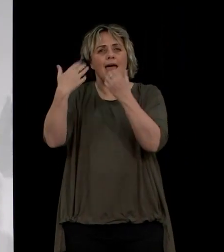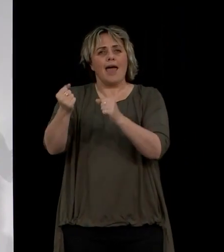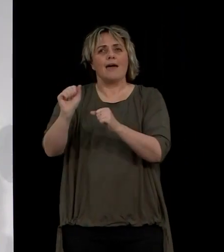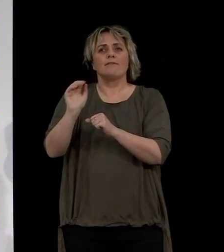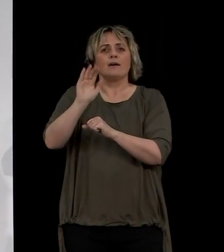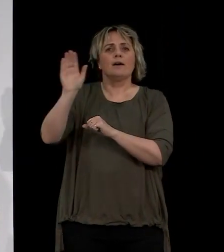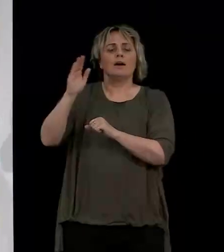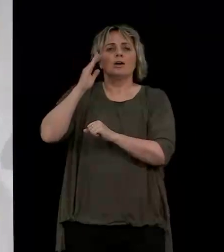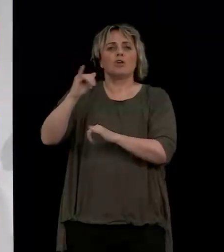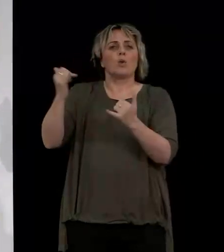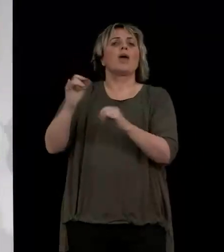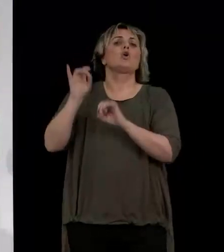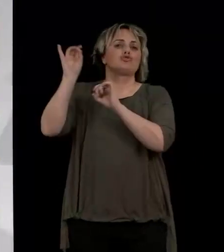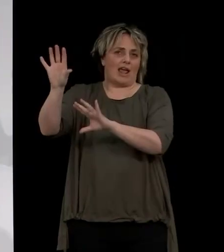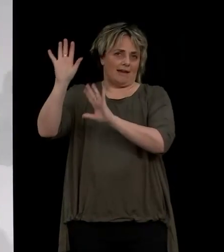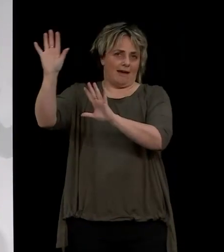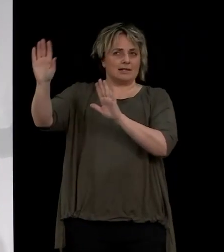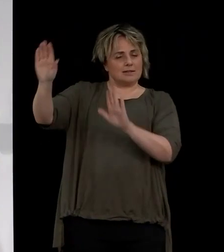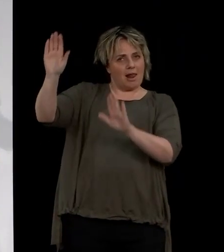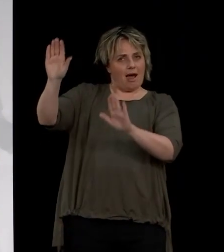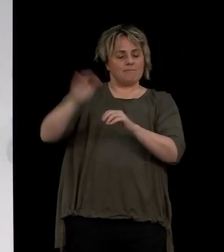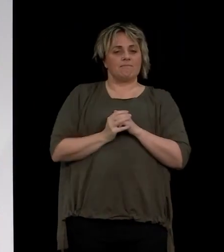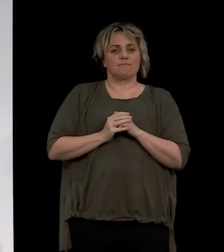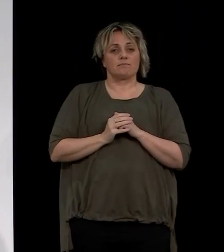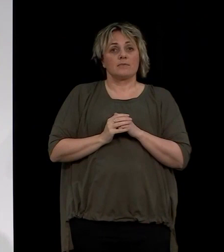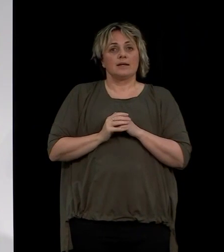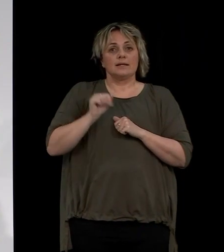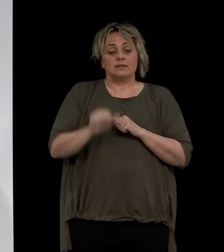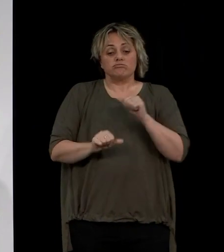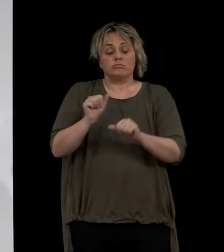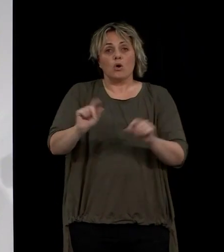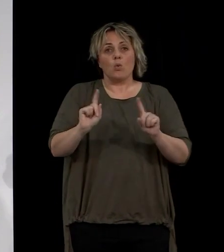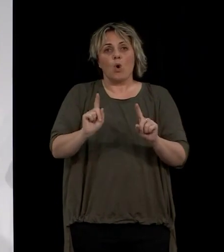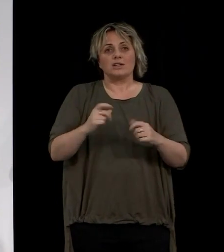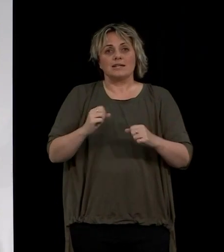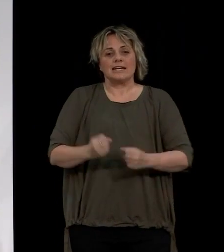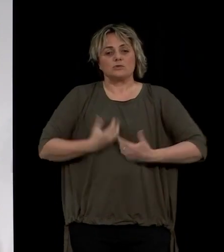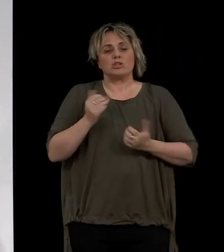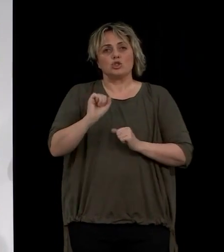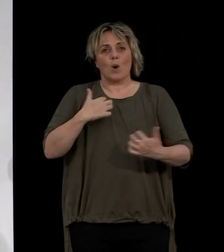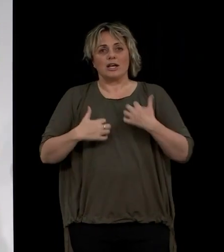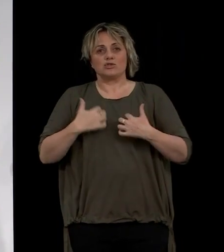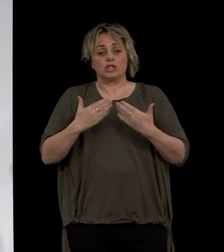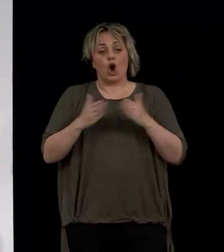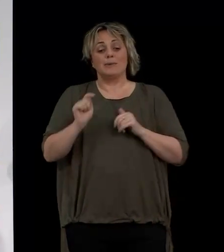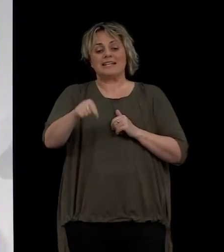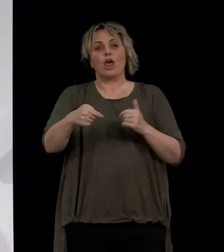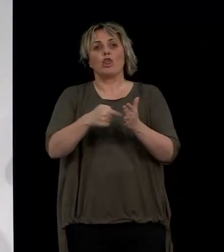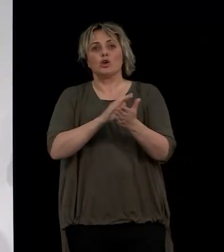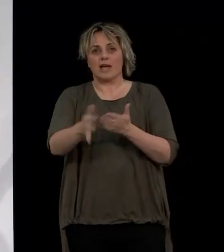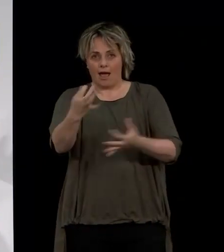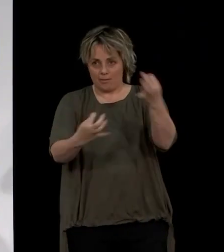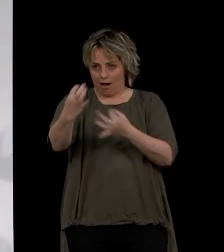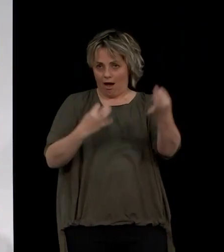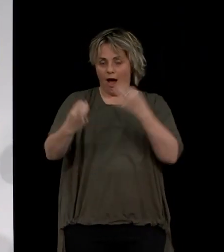are just beginning in Australia. In terms of next steps, Expressions of Interest will open on Thursday and will